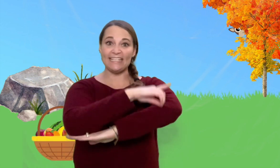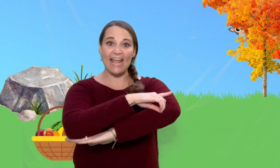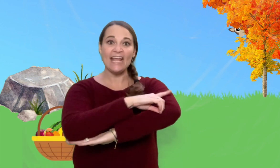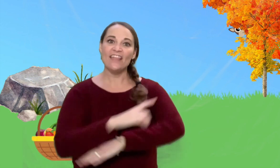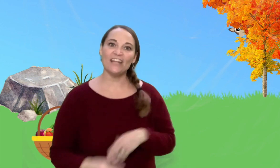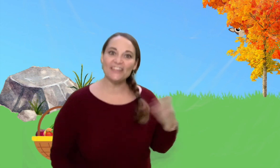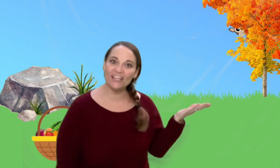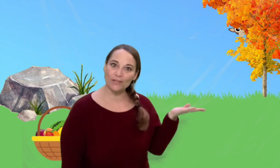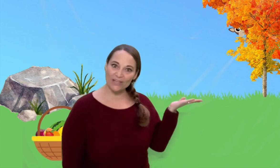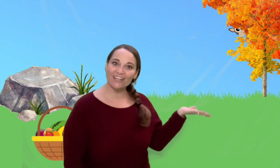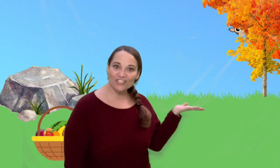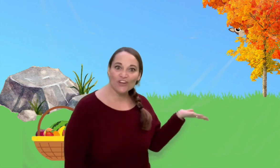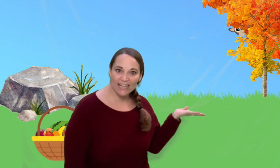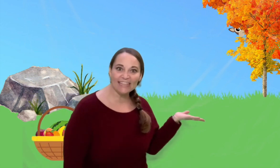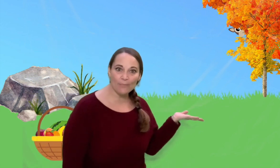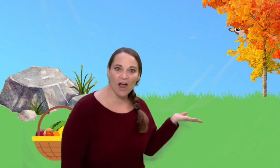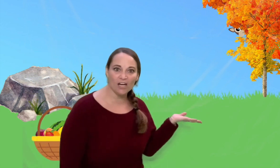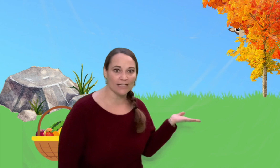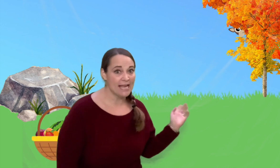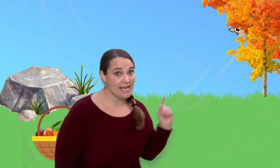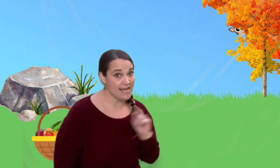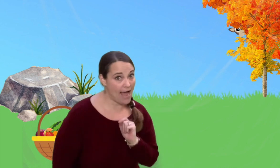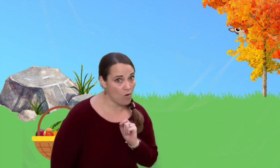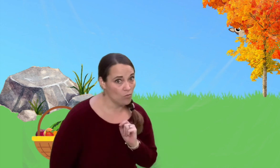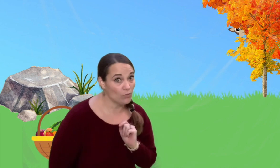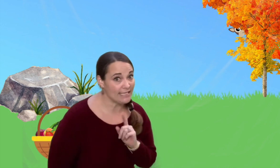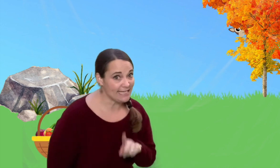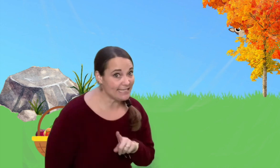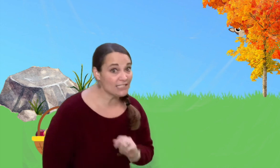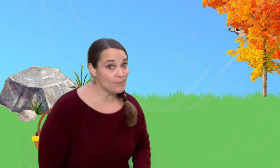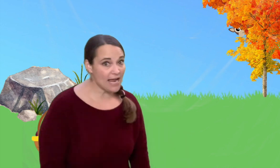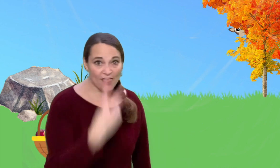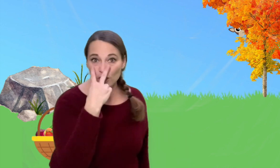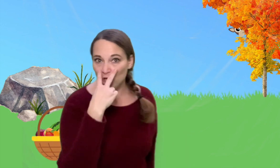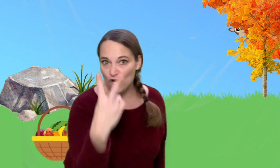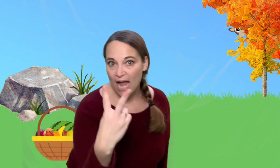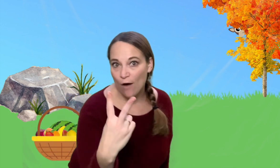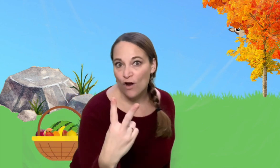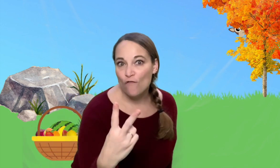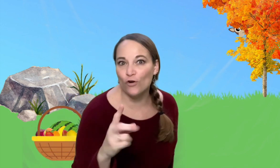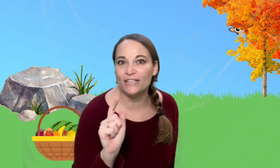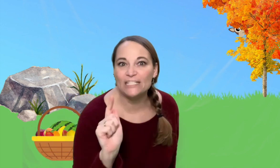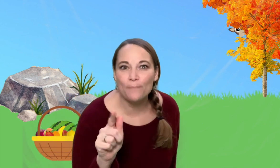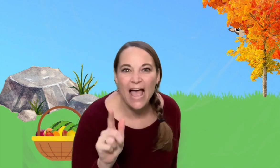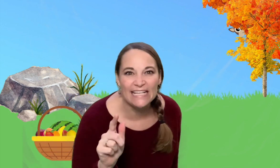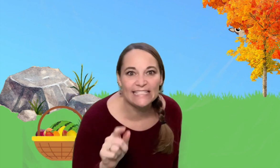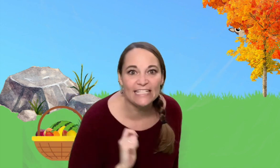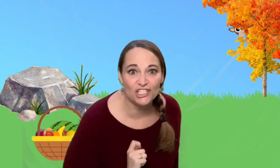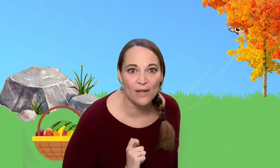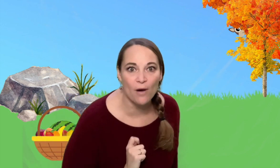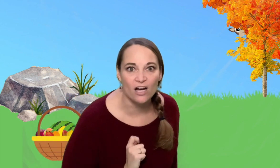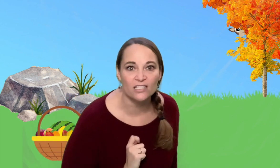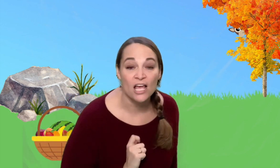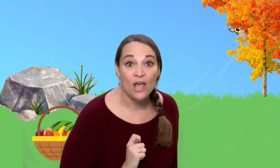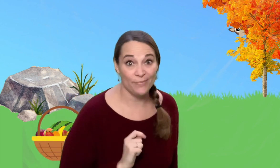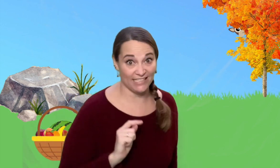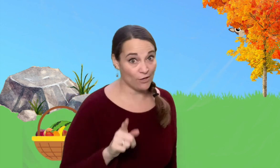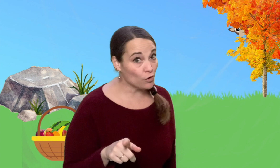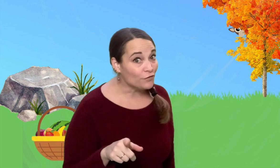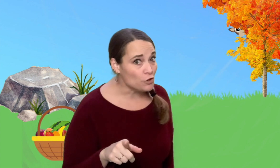that I thought that we could enjoy it at the park. Now we need to be on the lookout for these pesky chipmunks because I don't know if you know